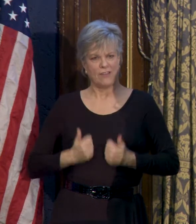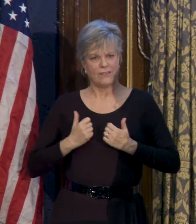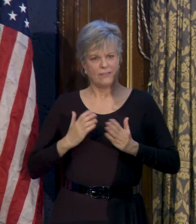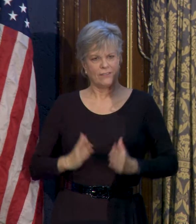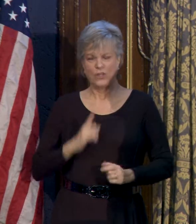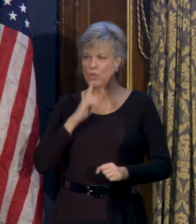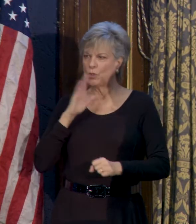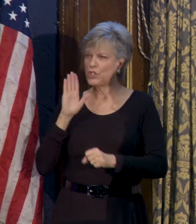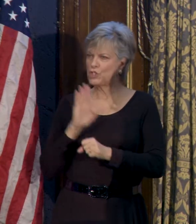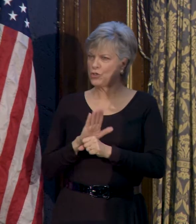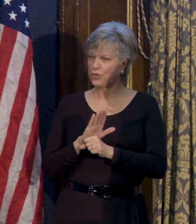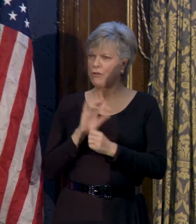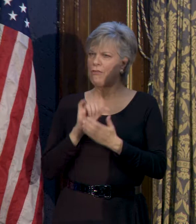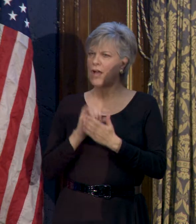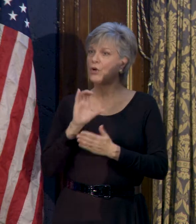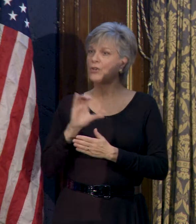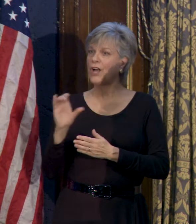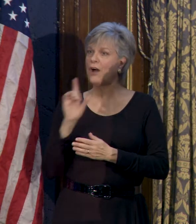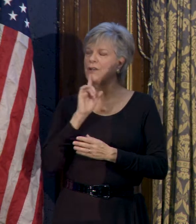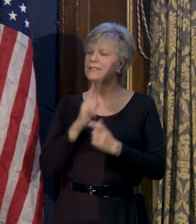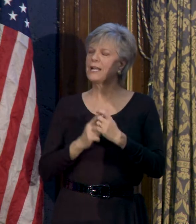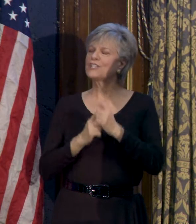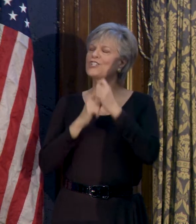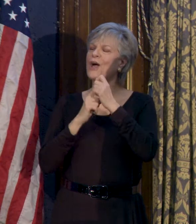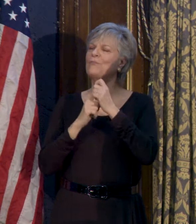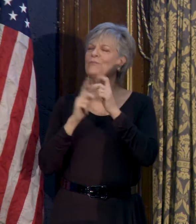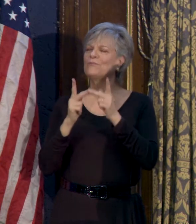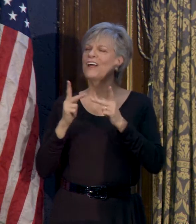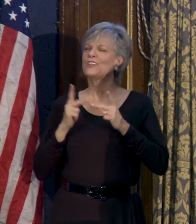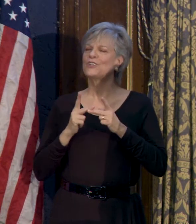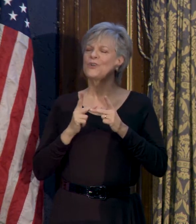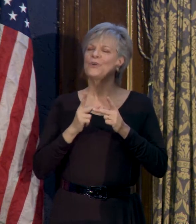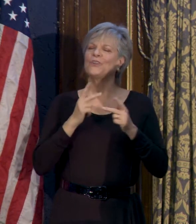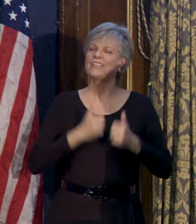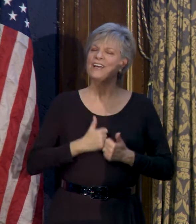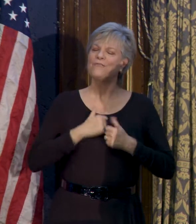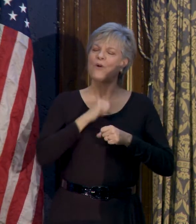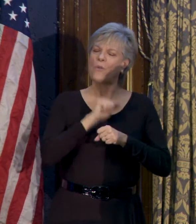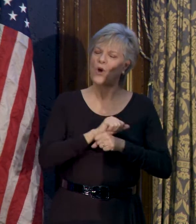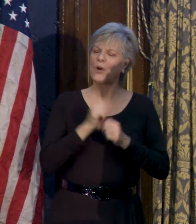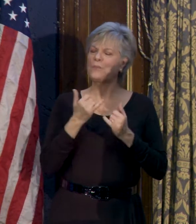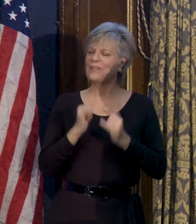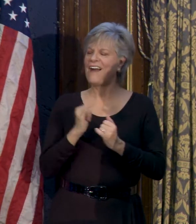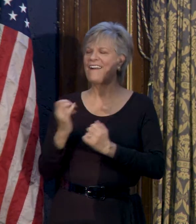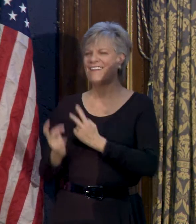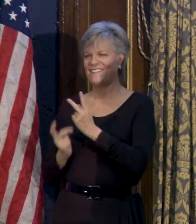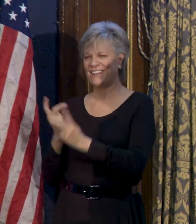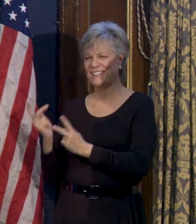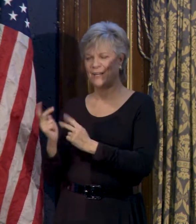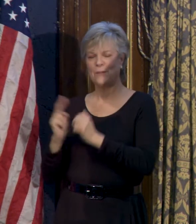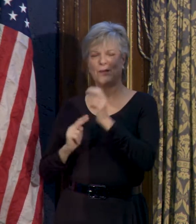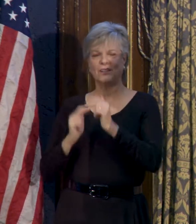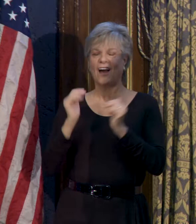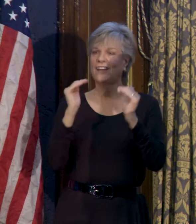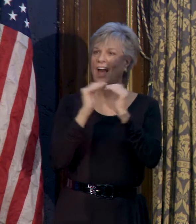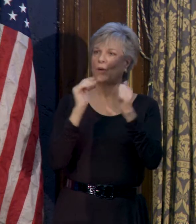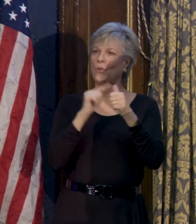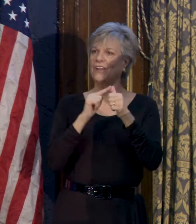that Cook County is an exceptional place to live, work, play, and visit. Built on the pillars of equity,